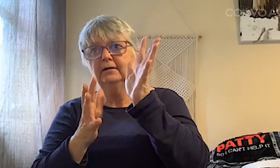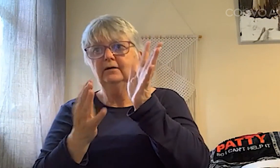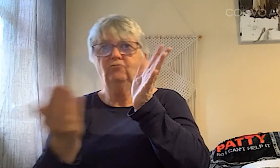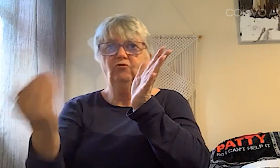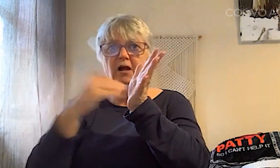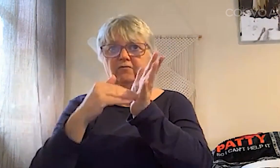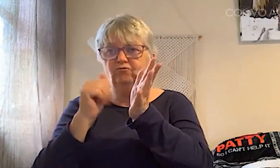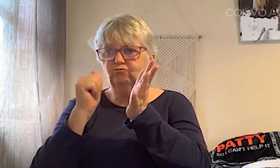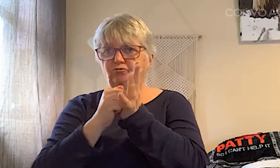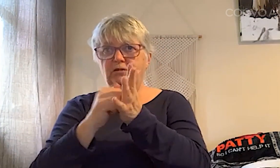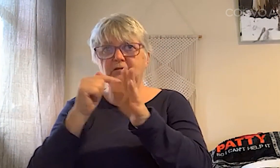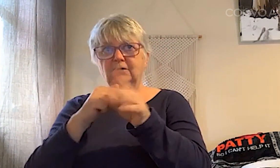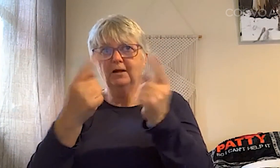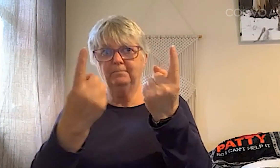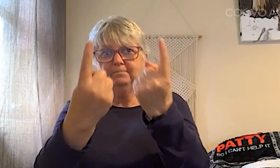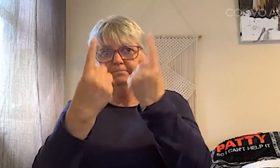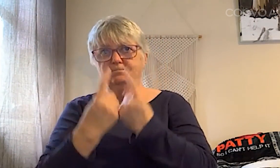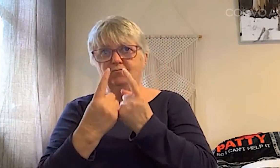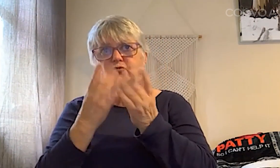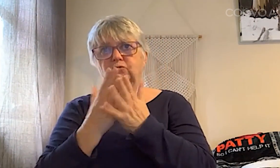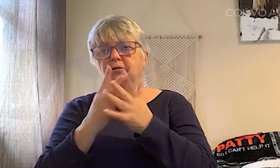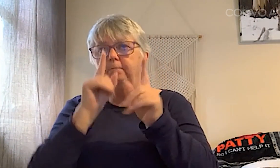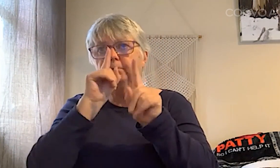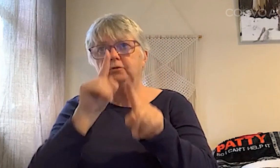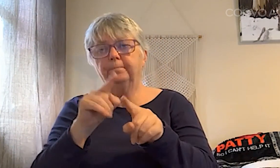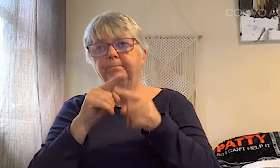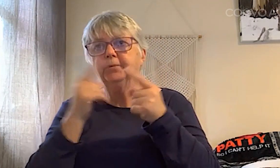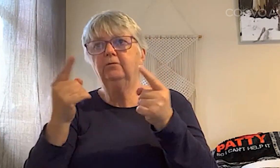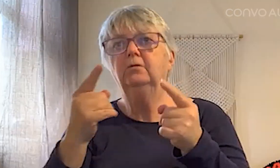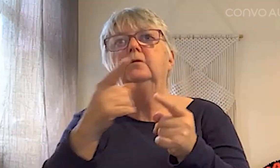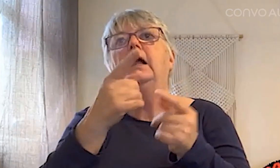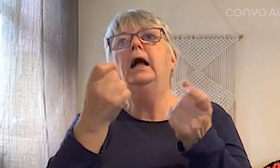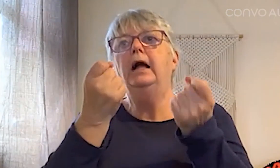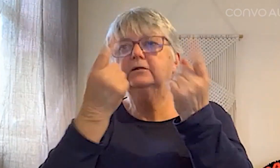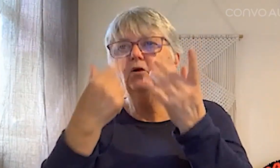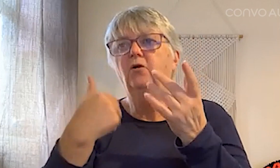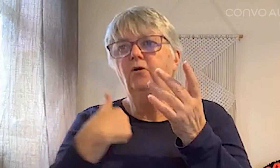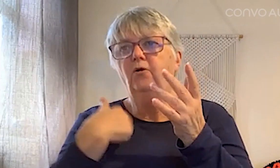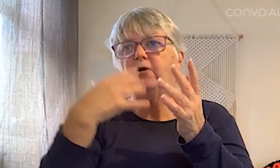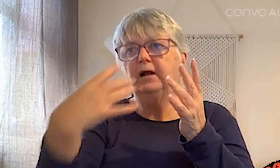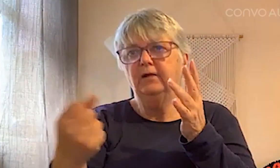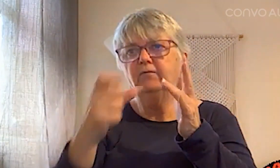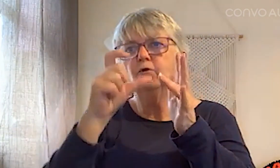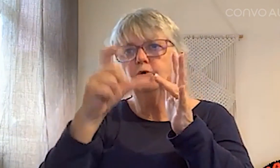on site, face to face, at the same time the police officers would arrive.